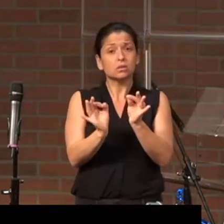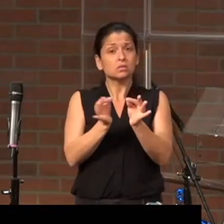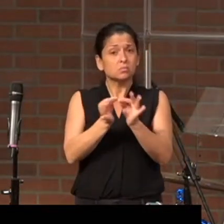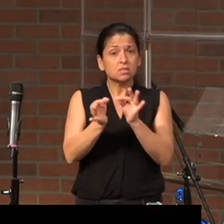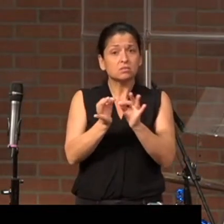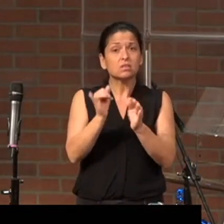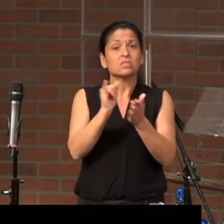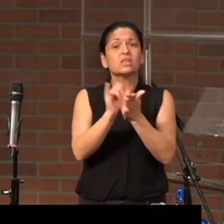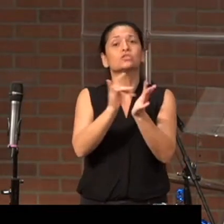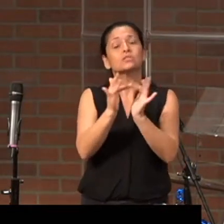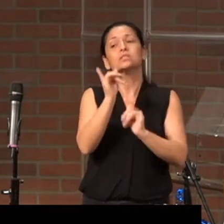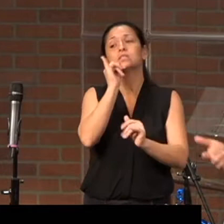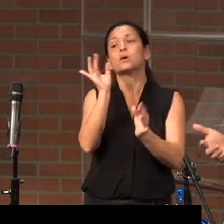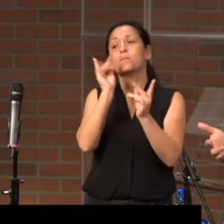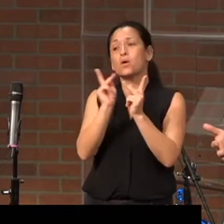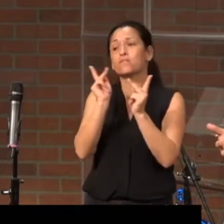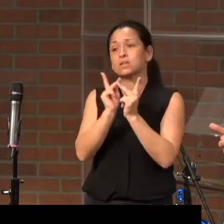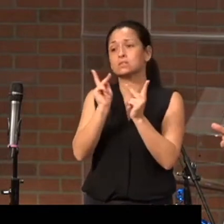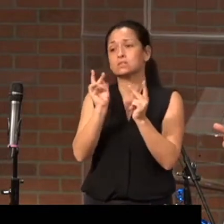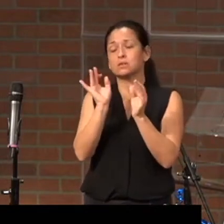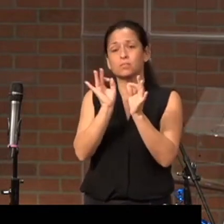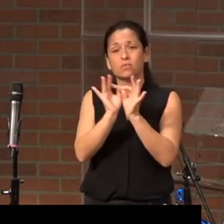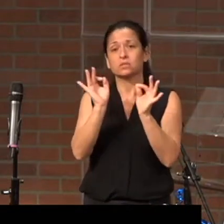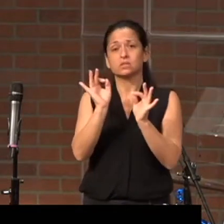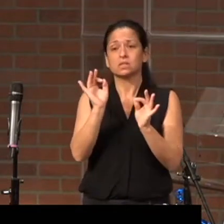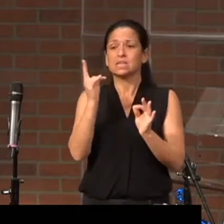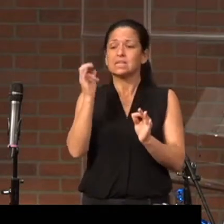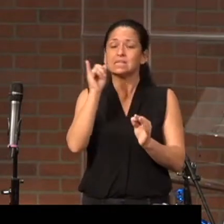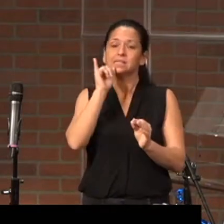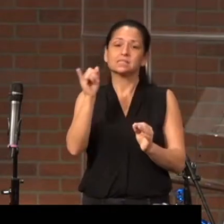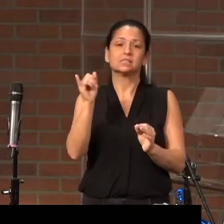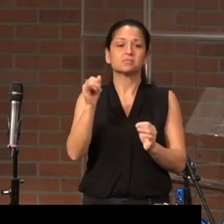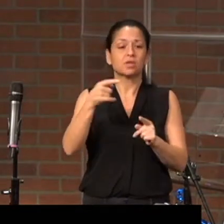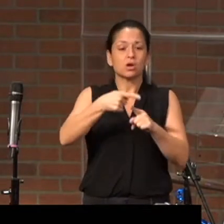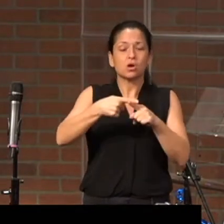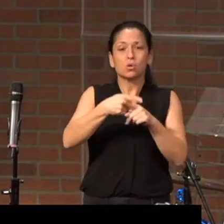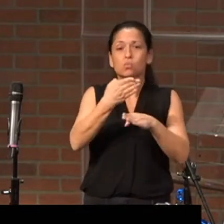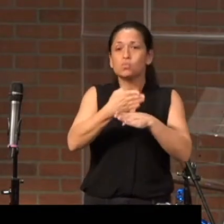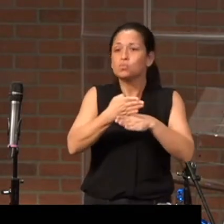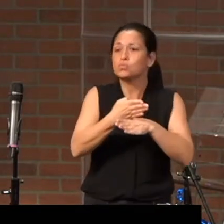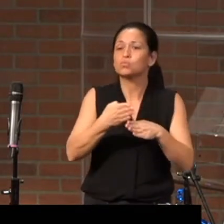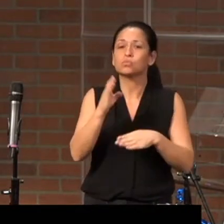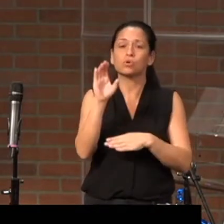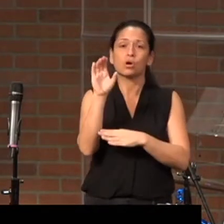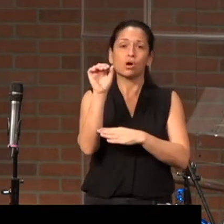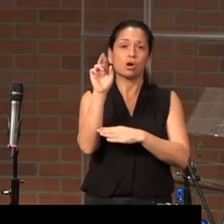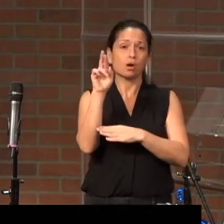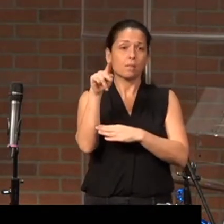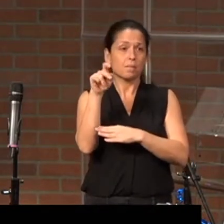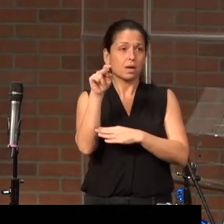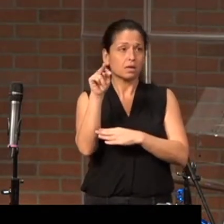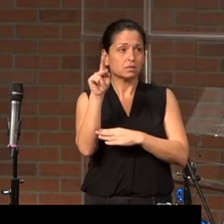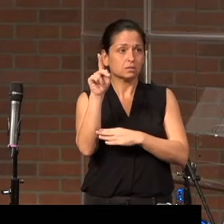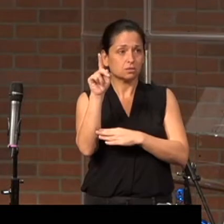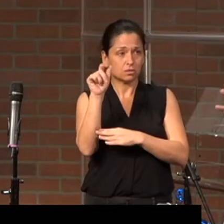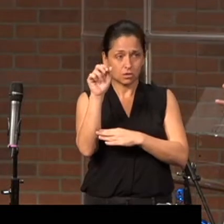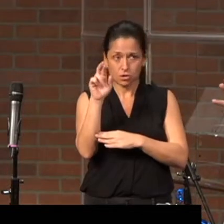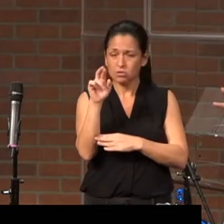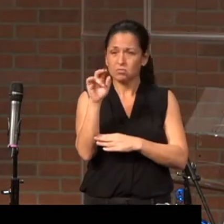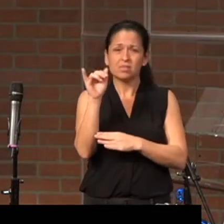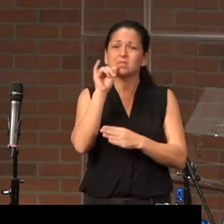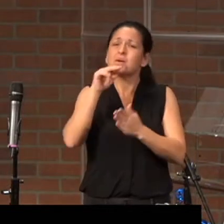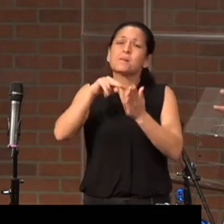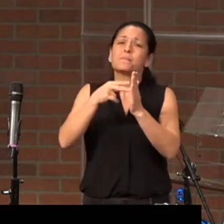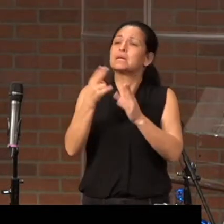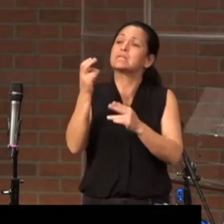is perfect. I he was a carpenter, so like he miscut boards and, you know, hit his thumb with a hammer, you know, those kinds of things. Like, that's